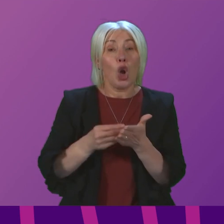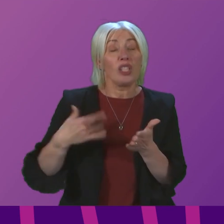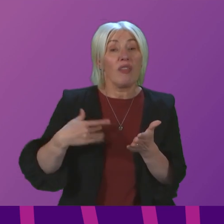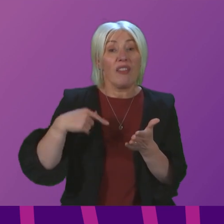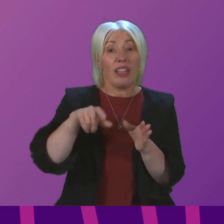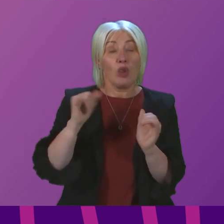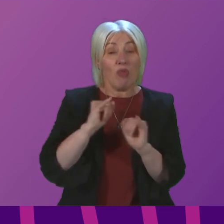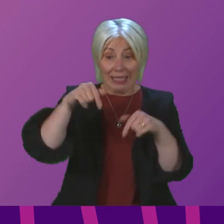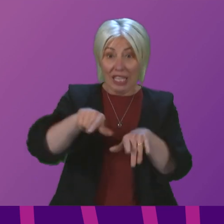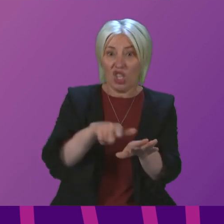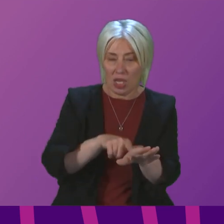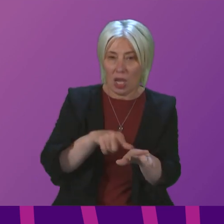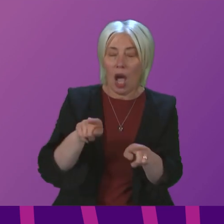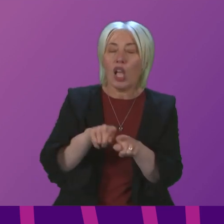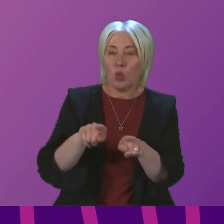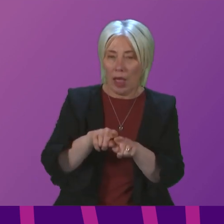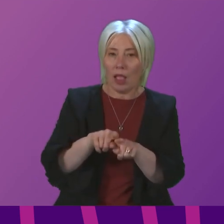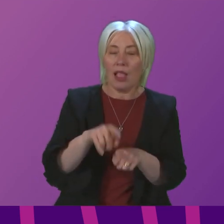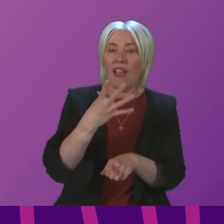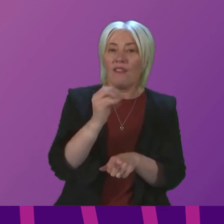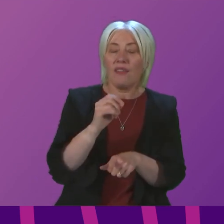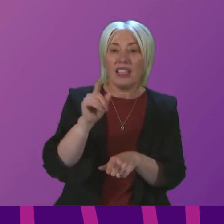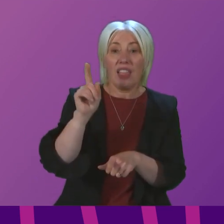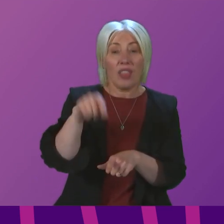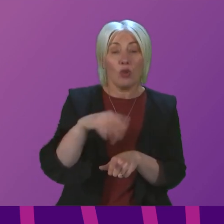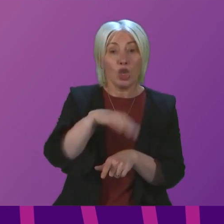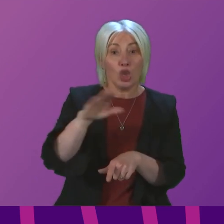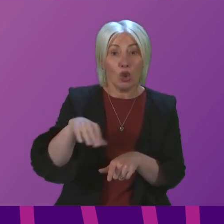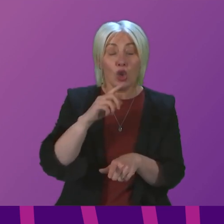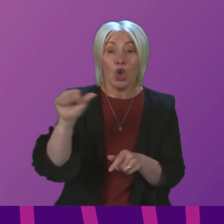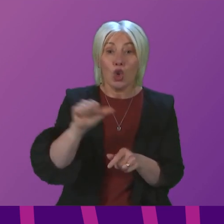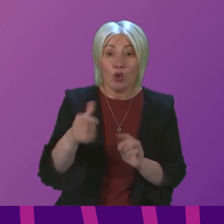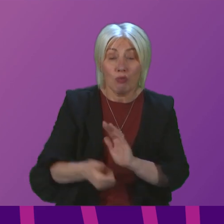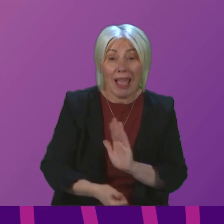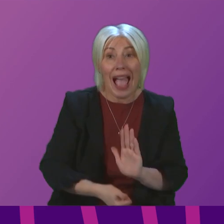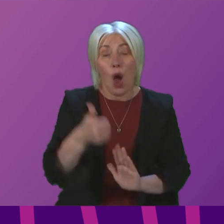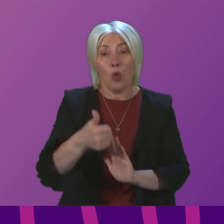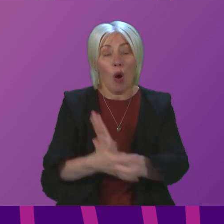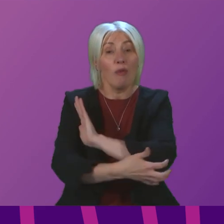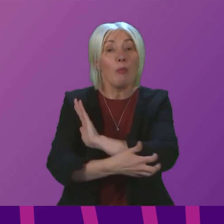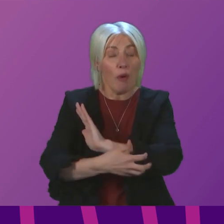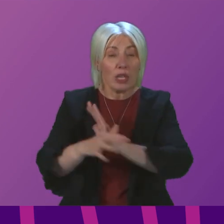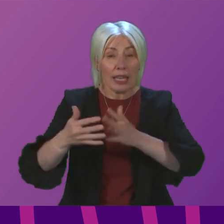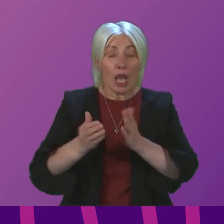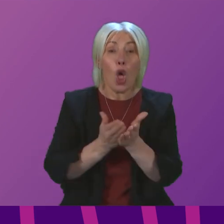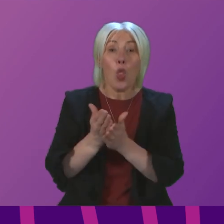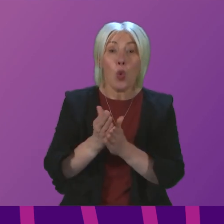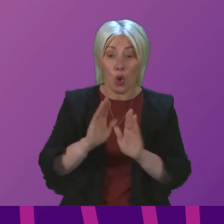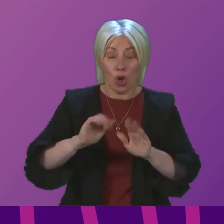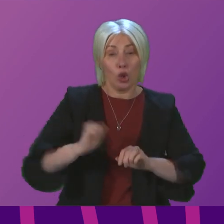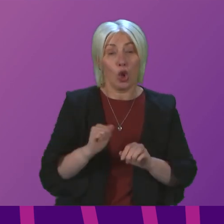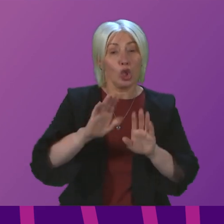Of course, we will also live an estimated 50,000 children out of relative poverty through the Scottish Child Payment.